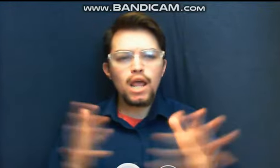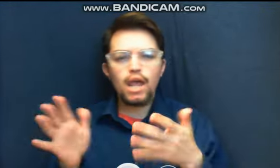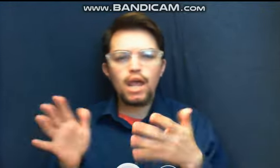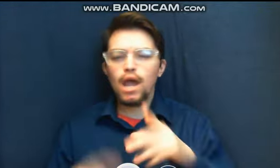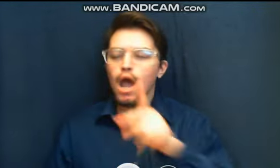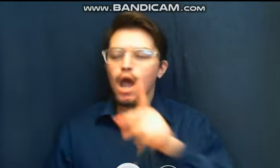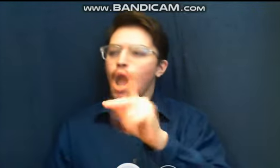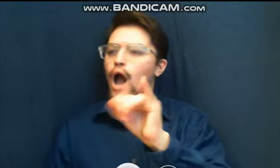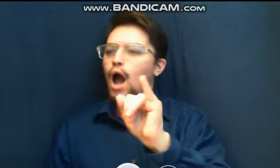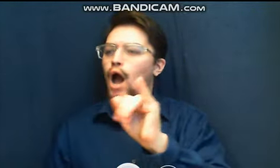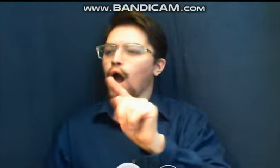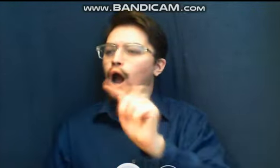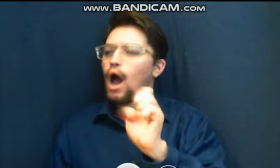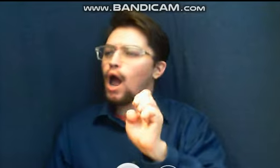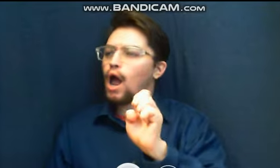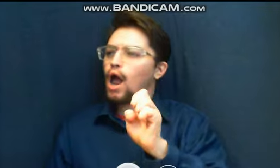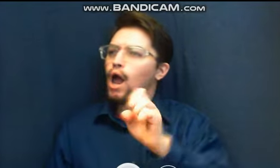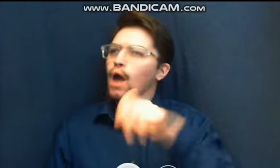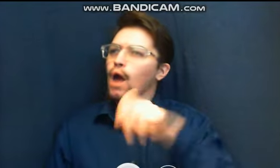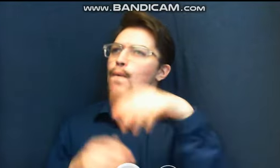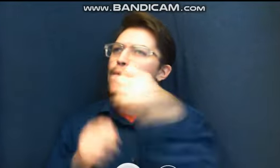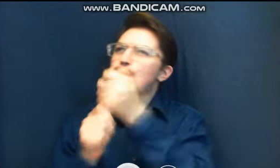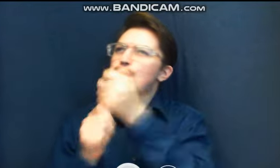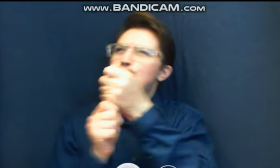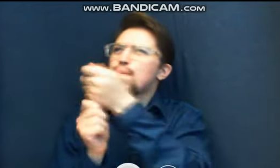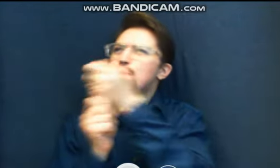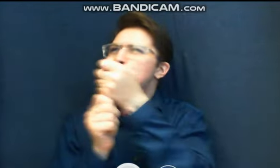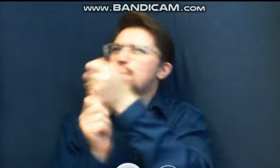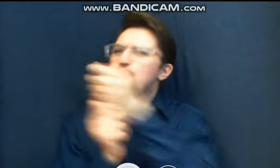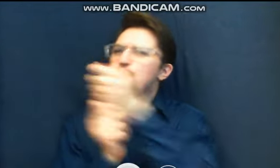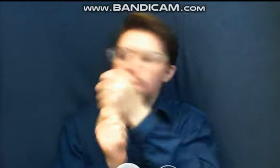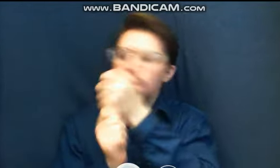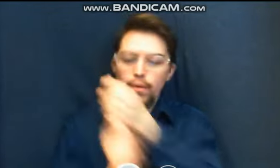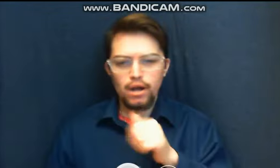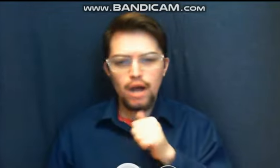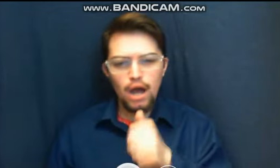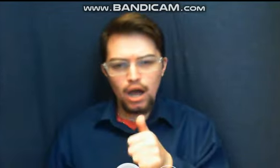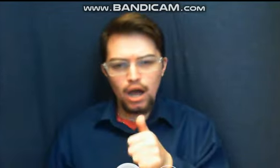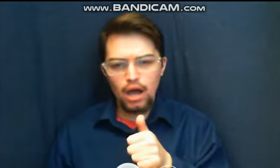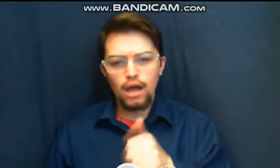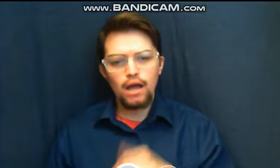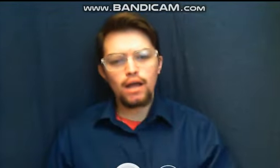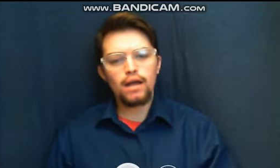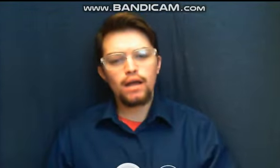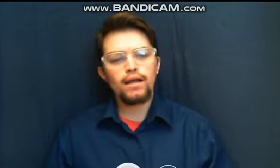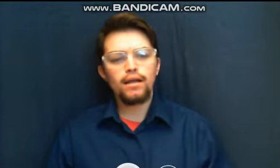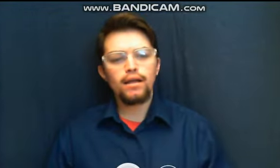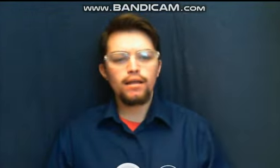any other signs, look hard, I see one other sign in here, for Vernon, um,